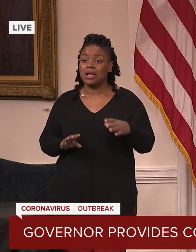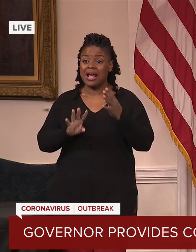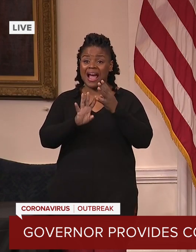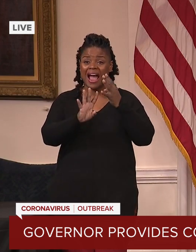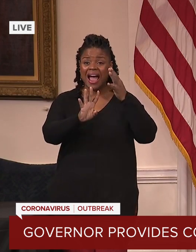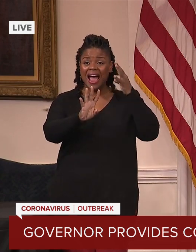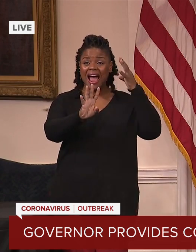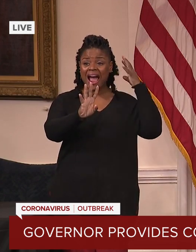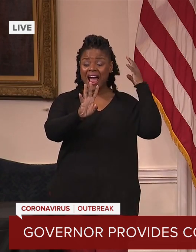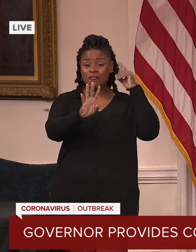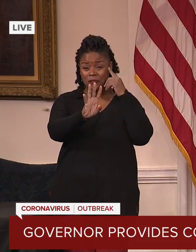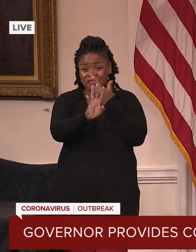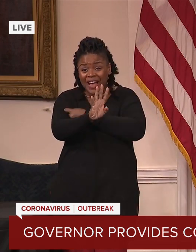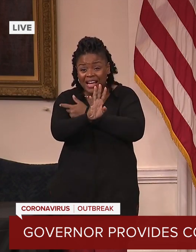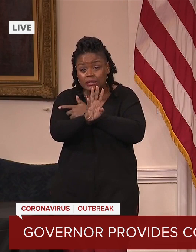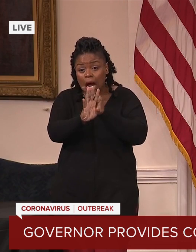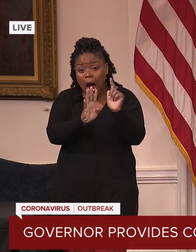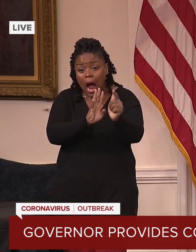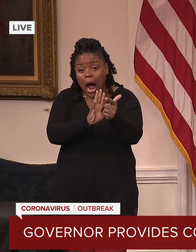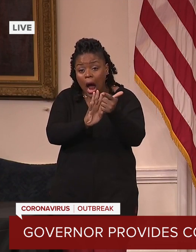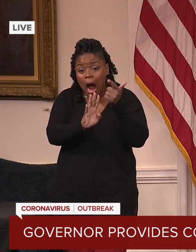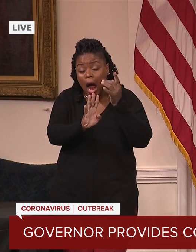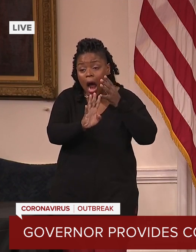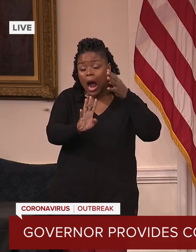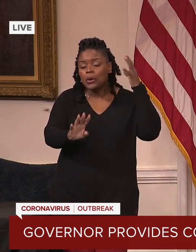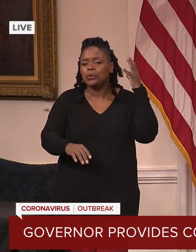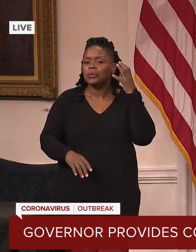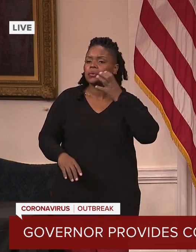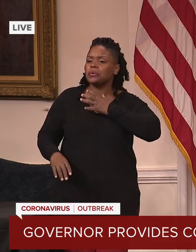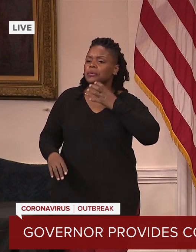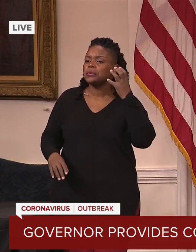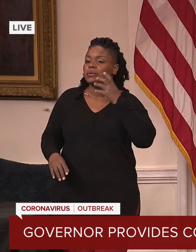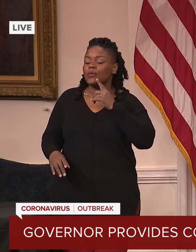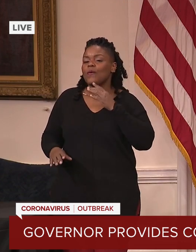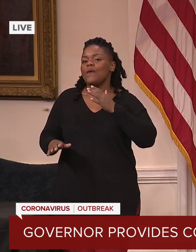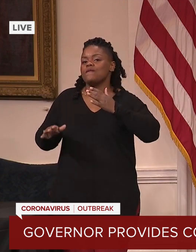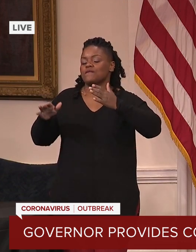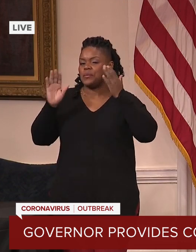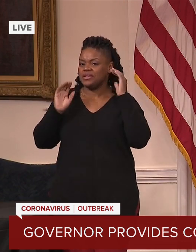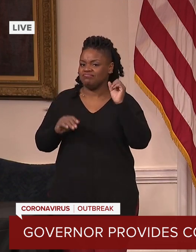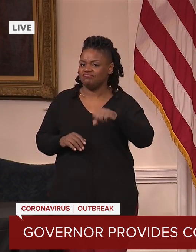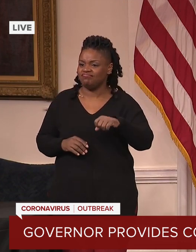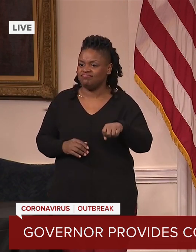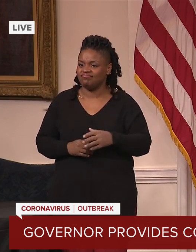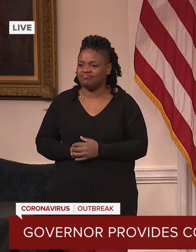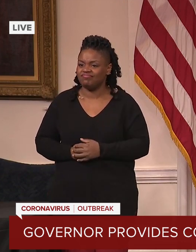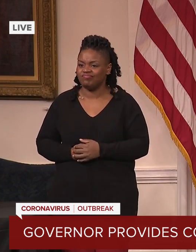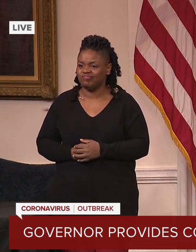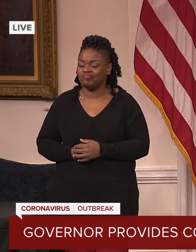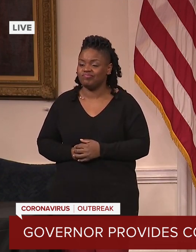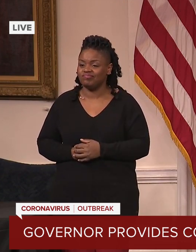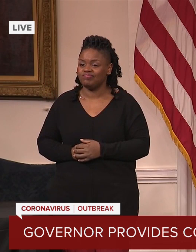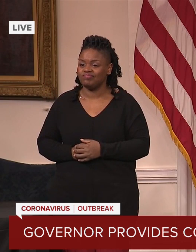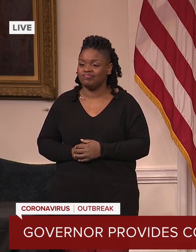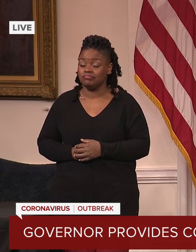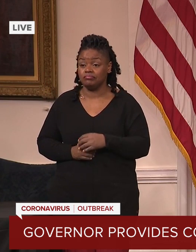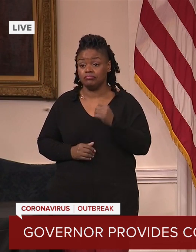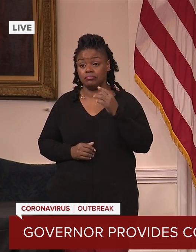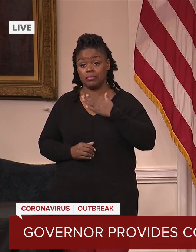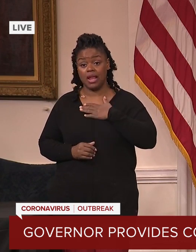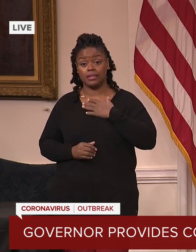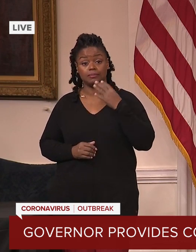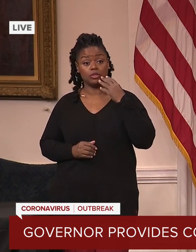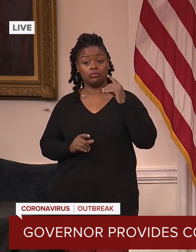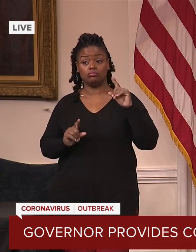calls to call centers that really inundated their systems. And I would say that, you know, in my experience in